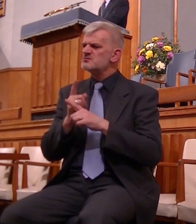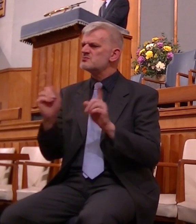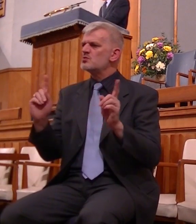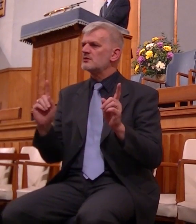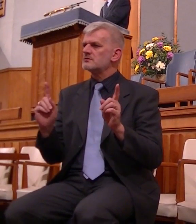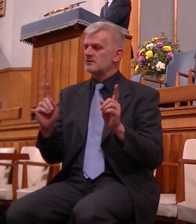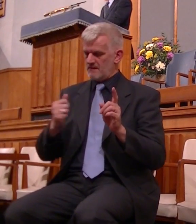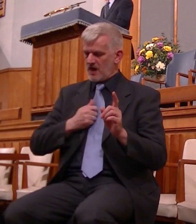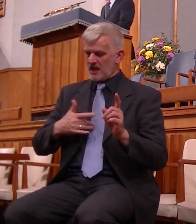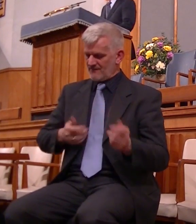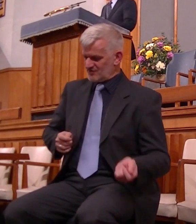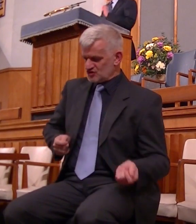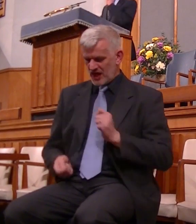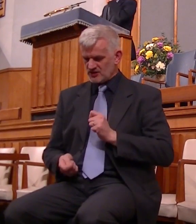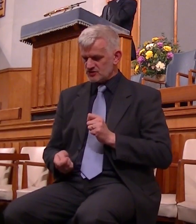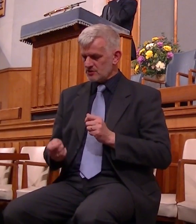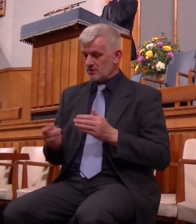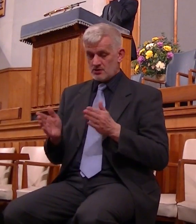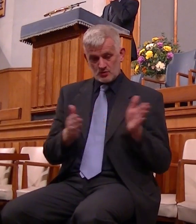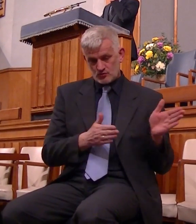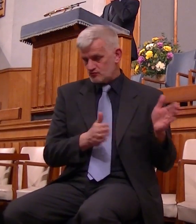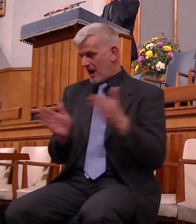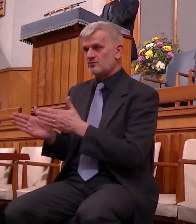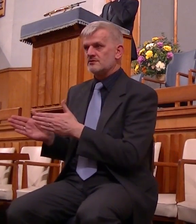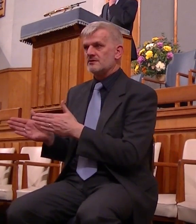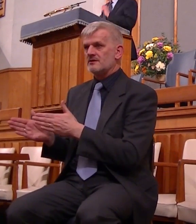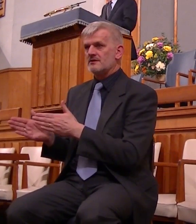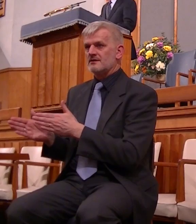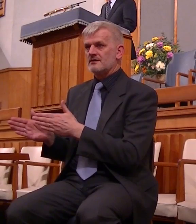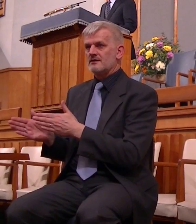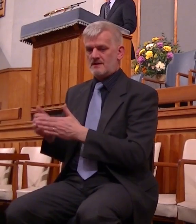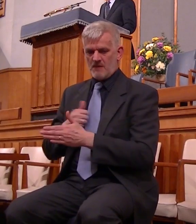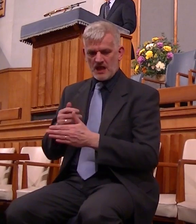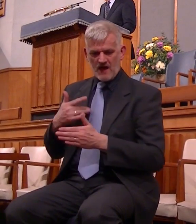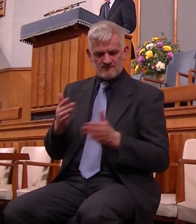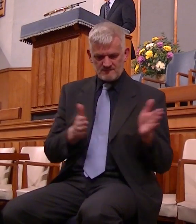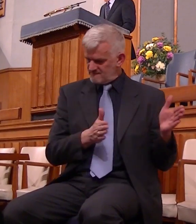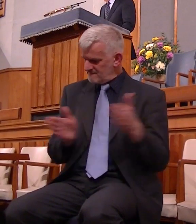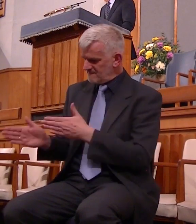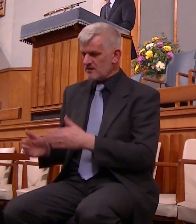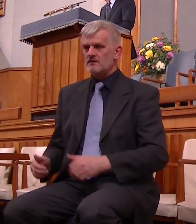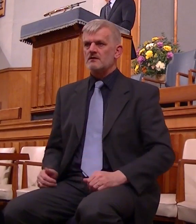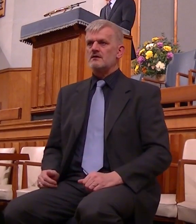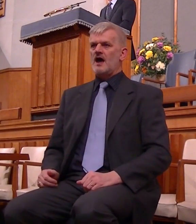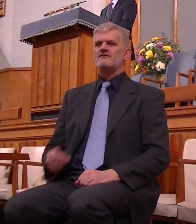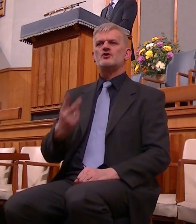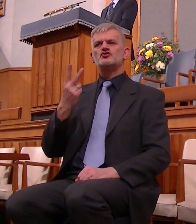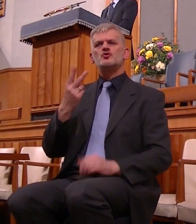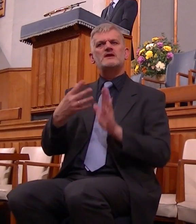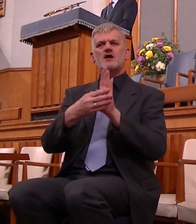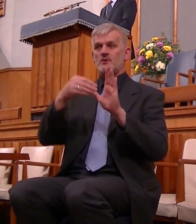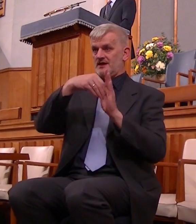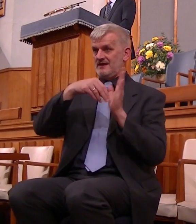there is a background picture in fact there are two background pictures in these verses one